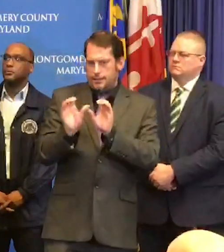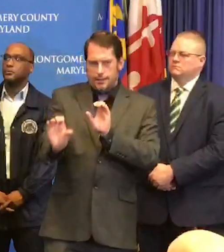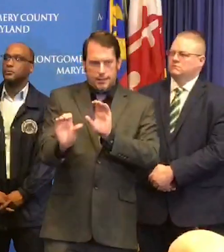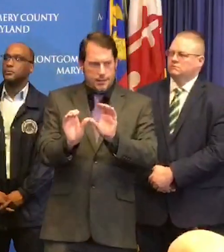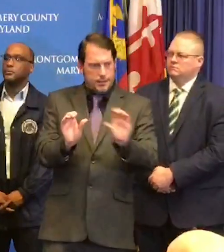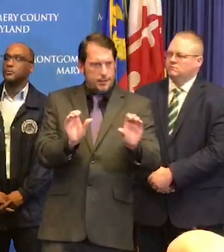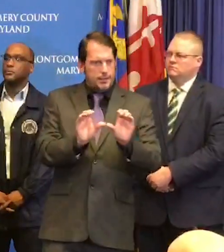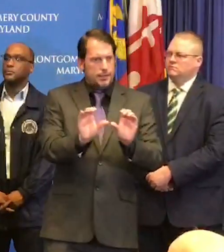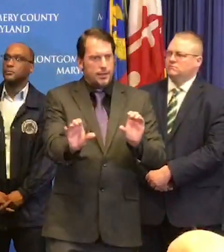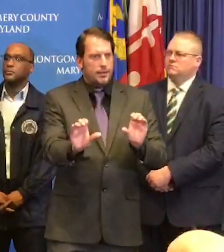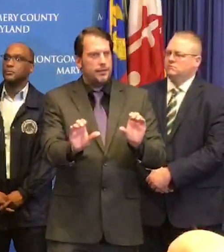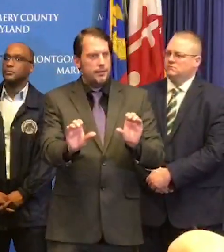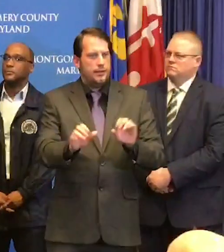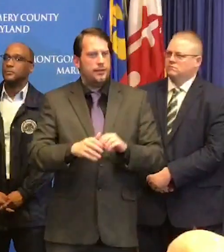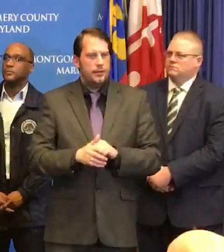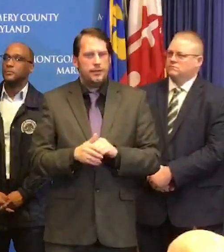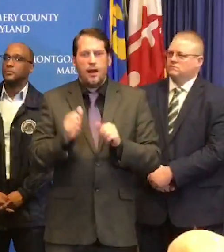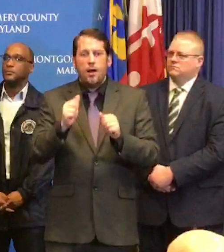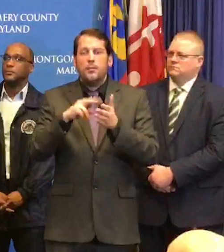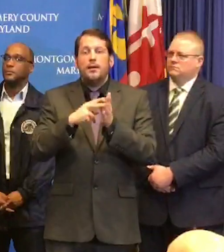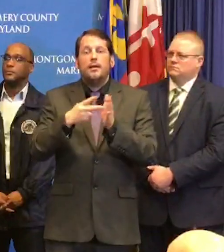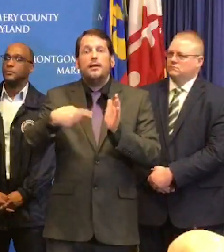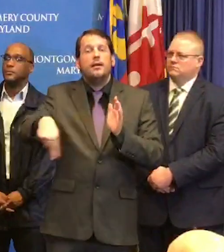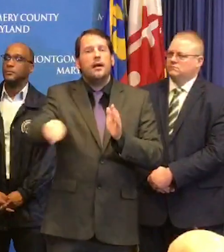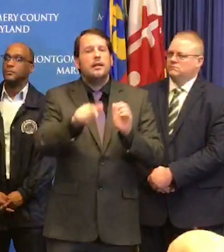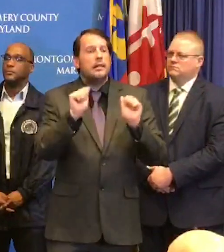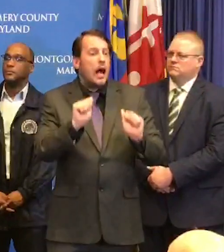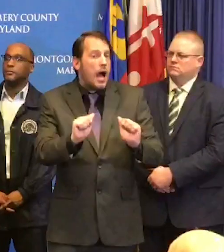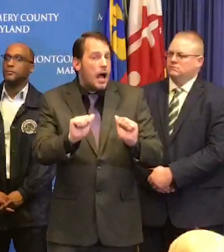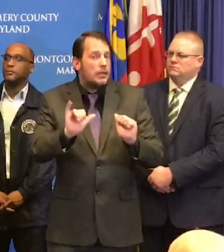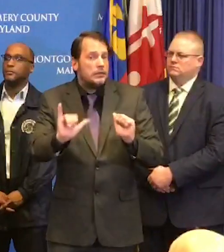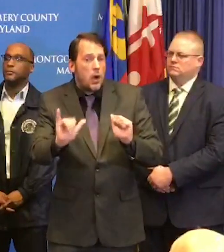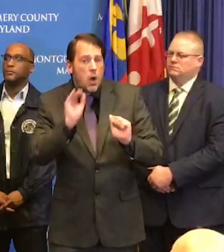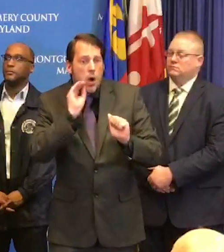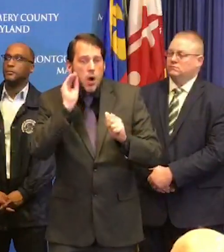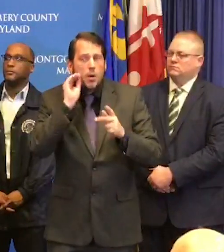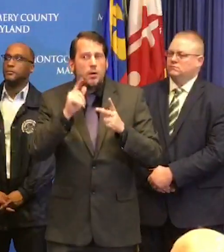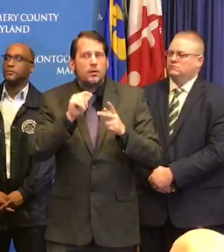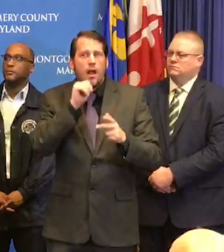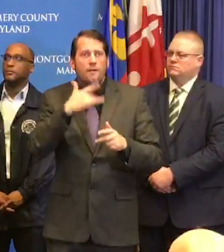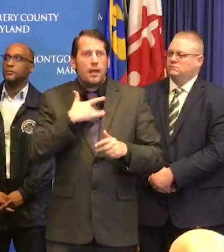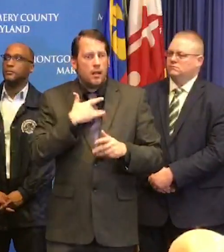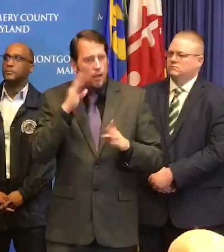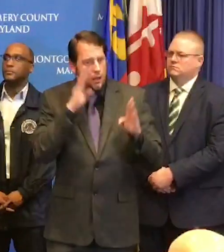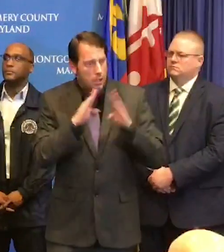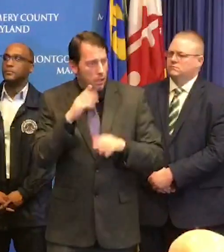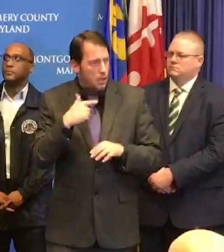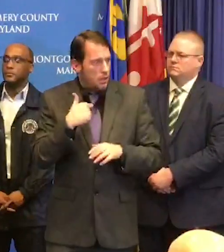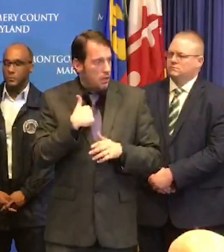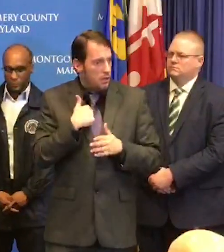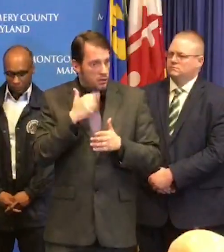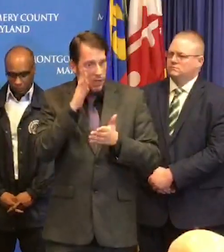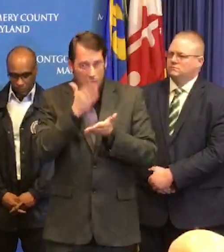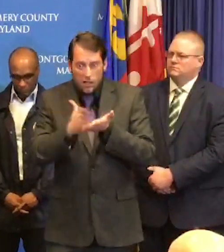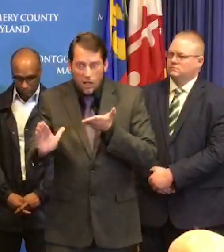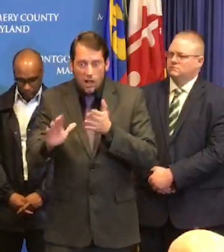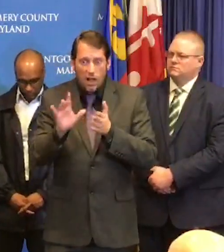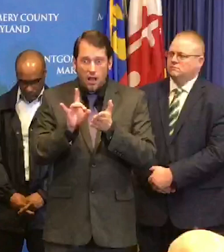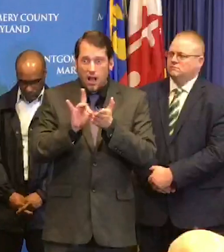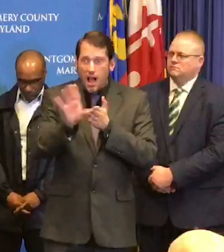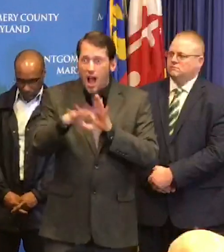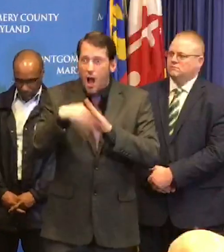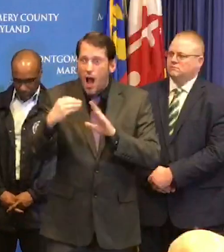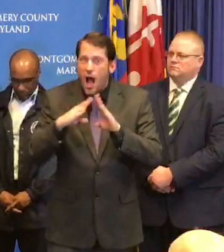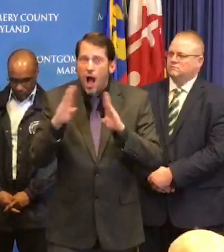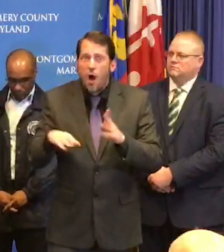discover they're getting evicted the next month for non-payment of rent. And if there was ever a need, many times, but if there ever a need